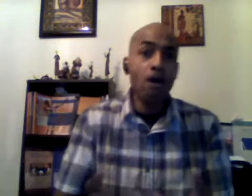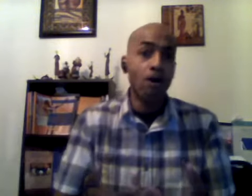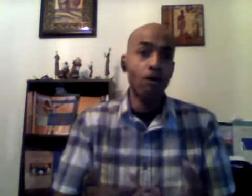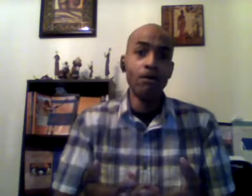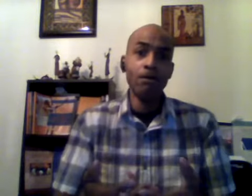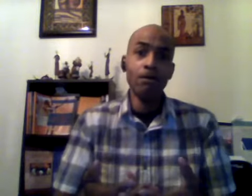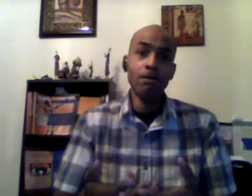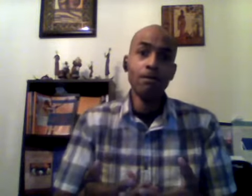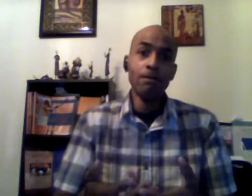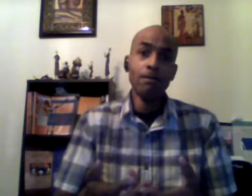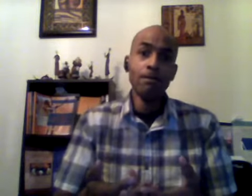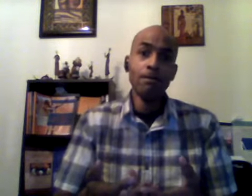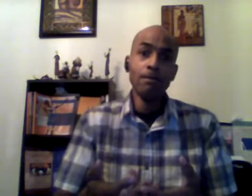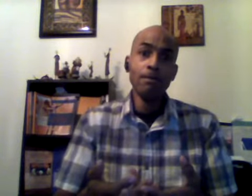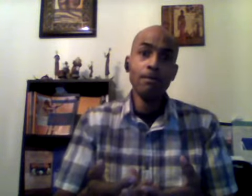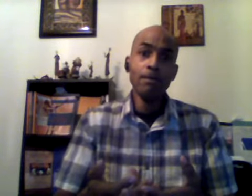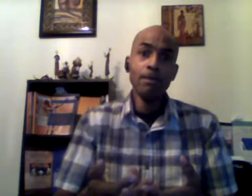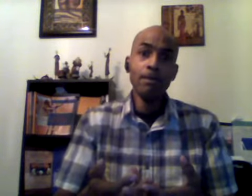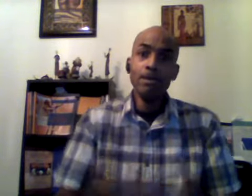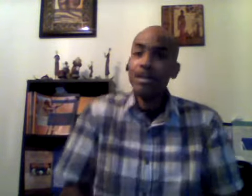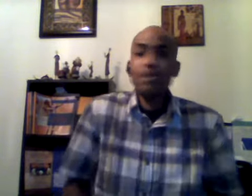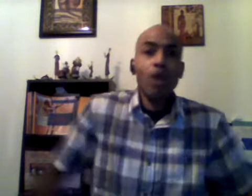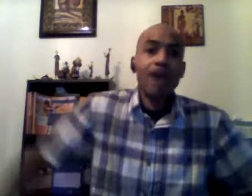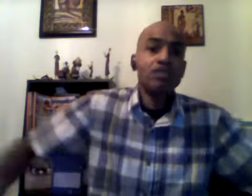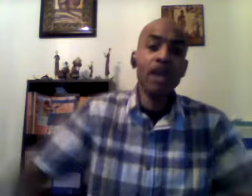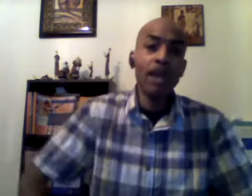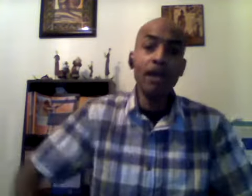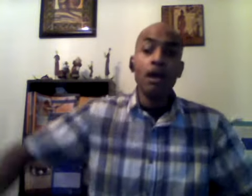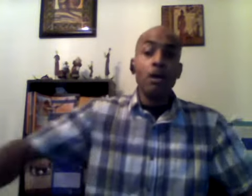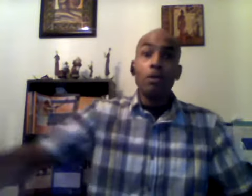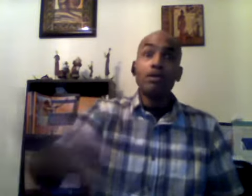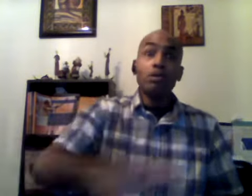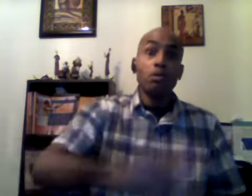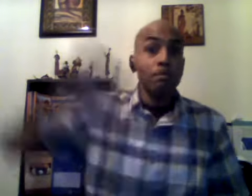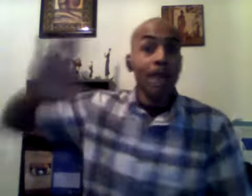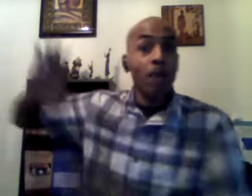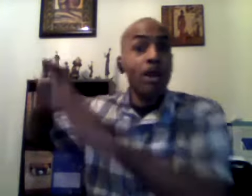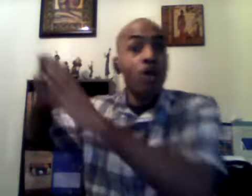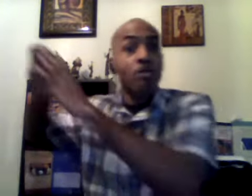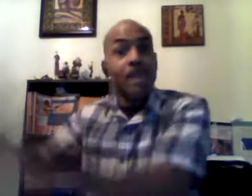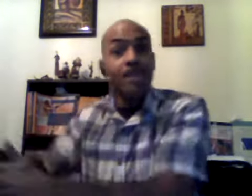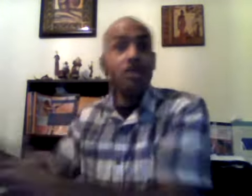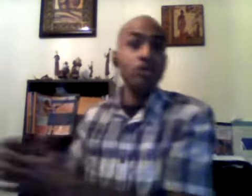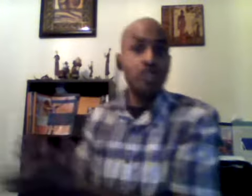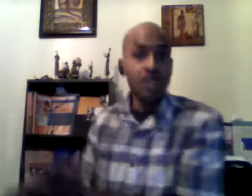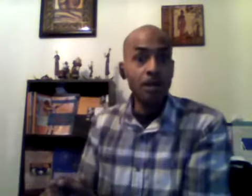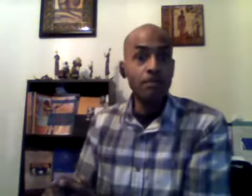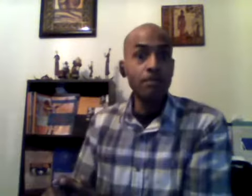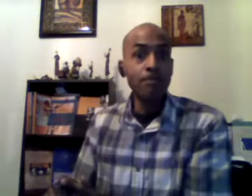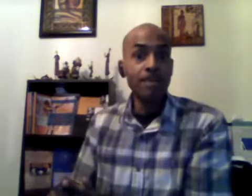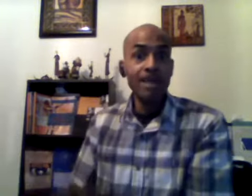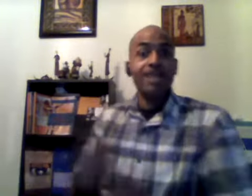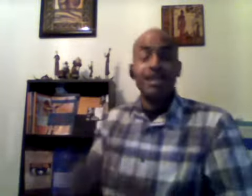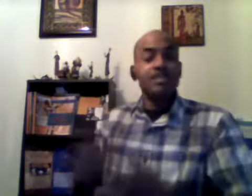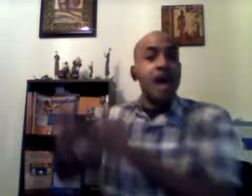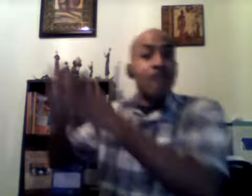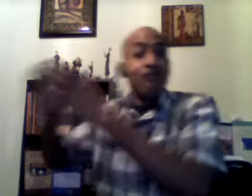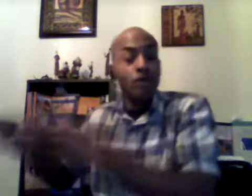that's why i say man we don't need no gym that's not filled